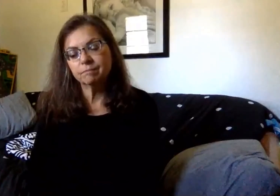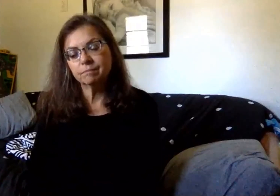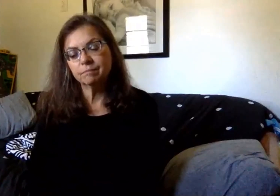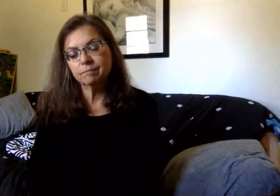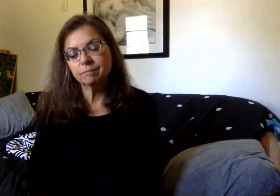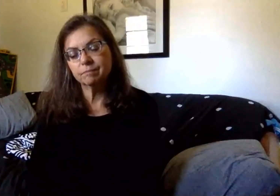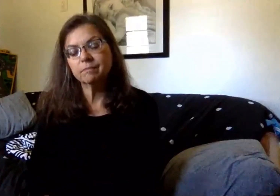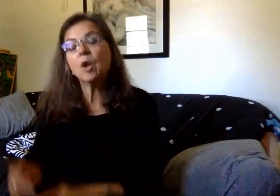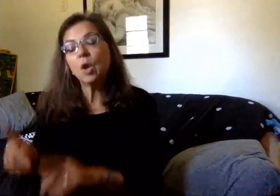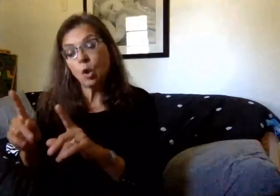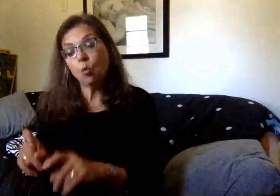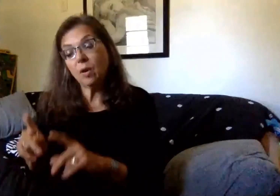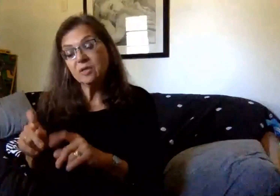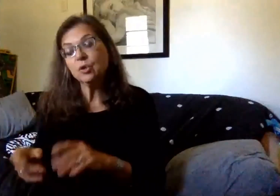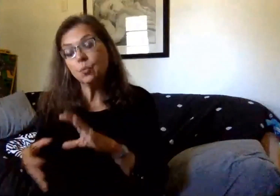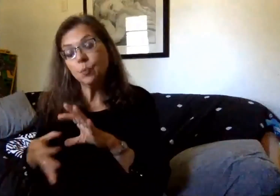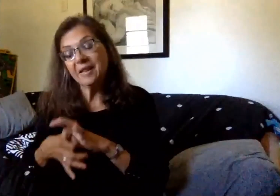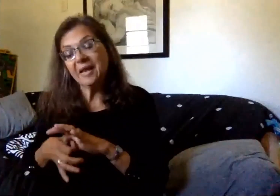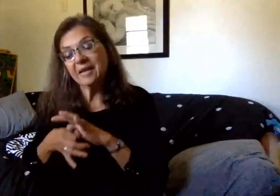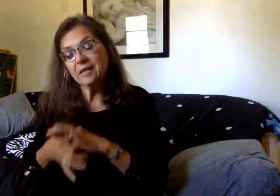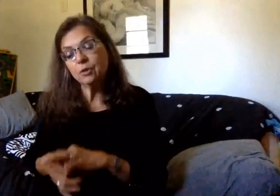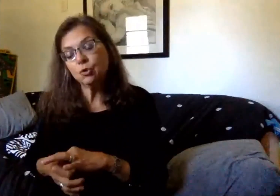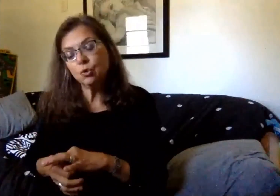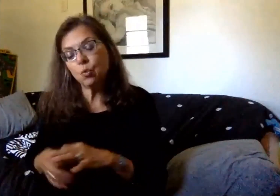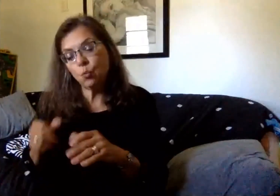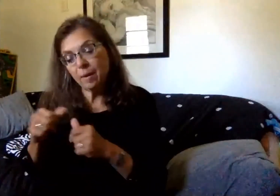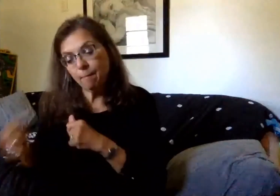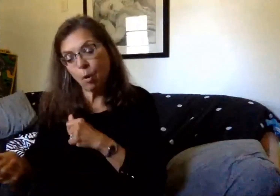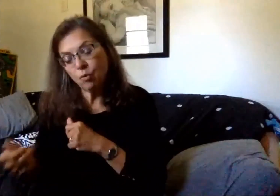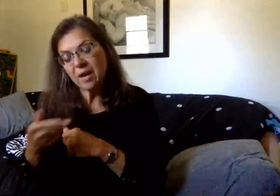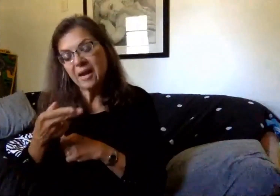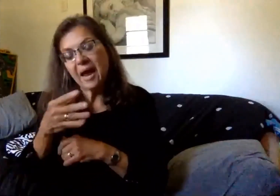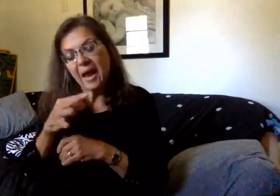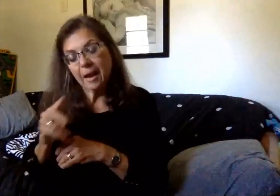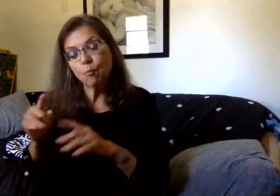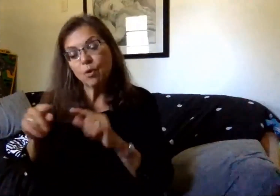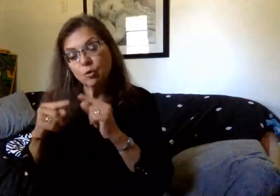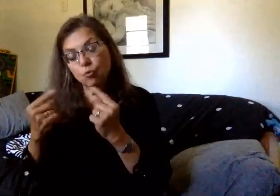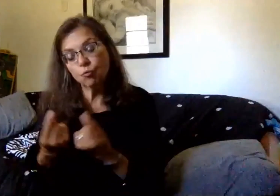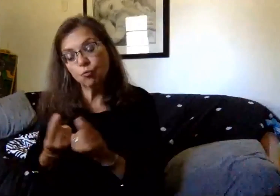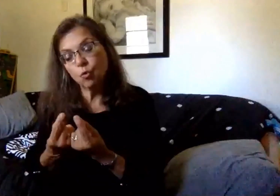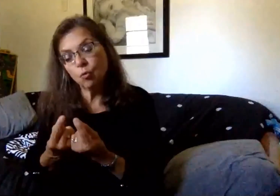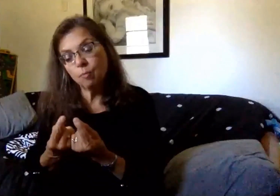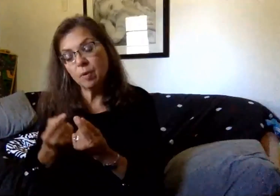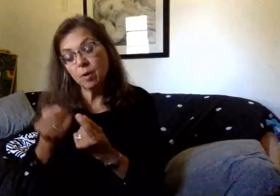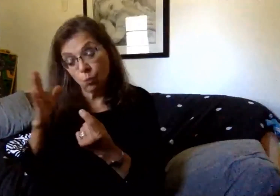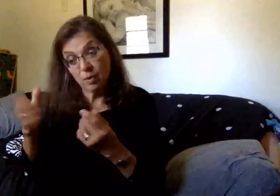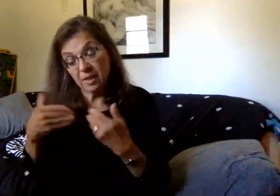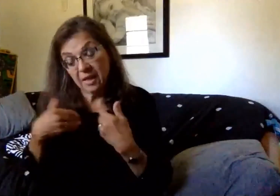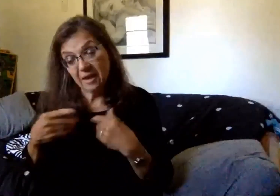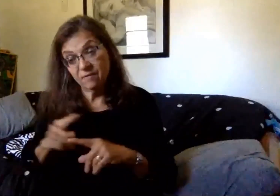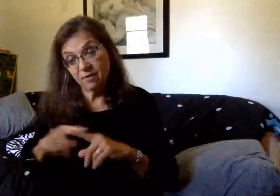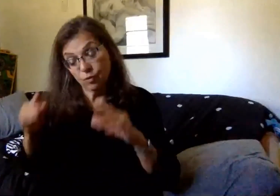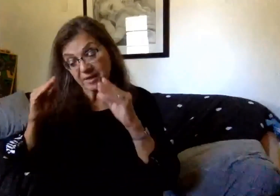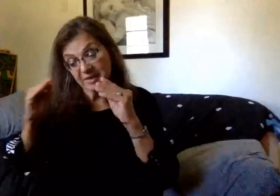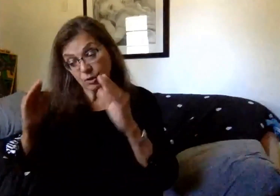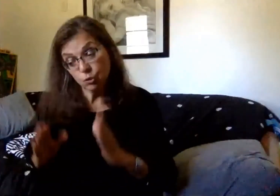Question in regards to remote and hybrid group will have different, will they have different teachers?